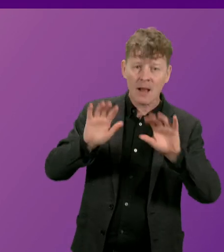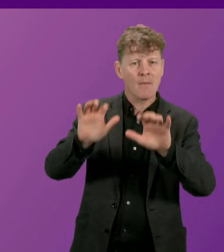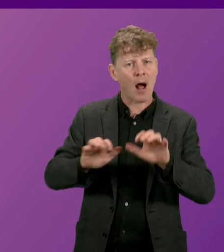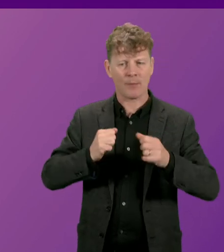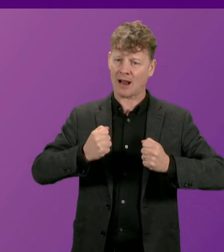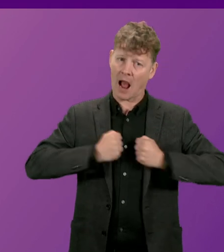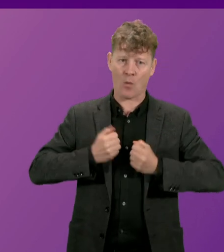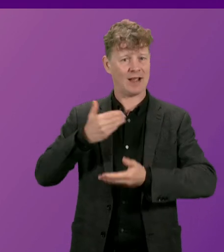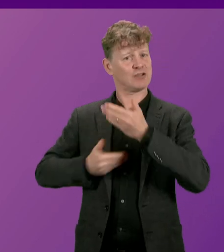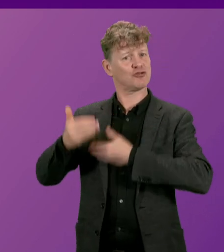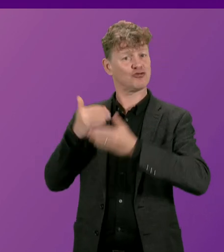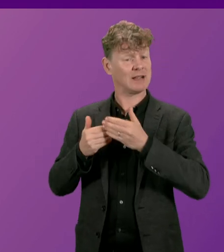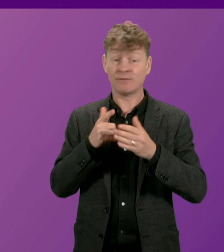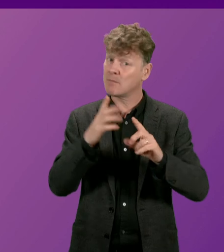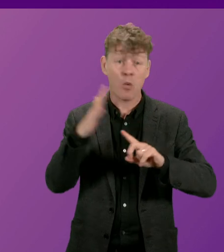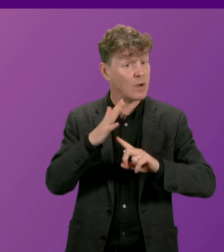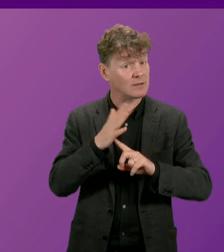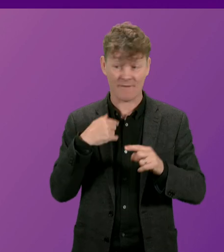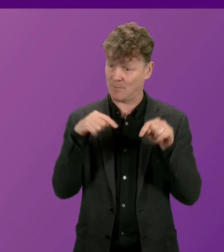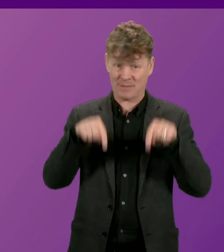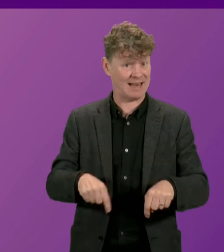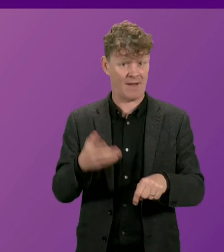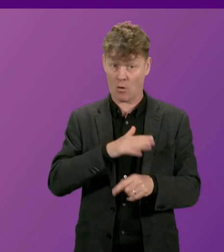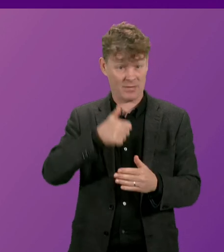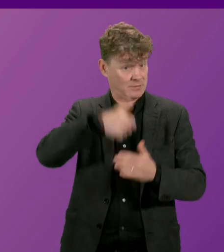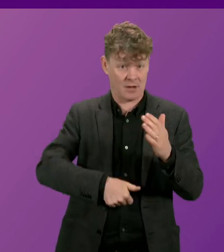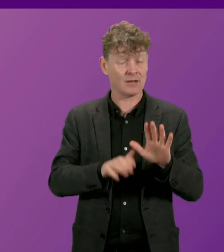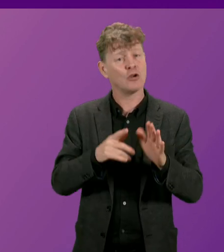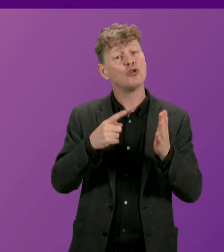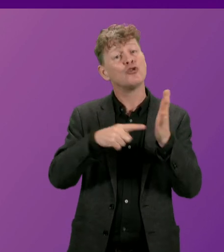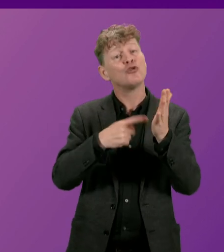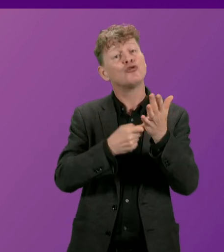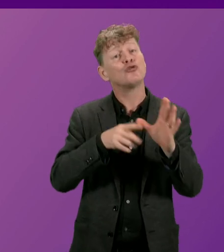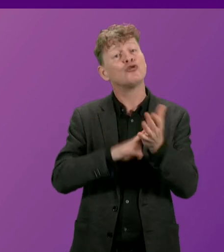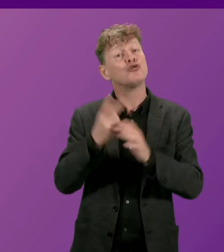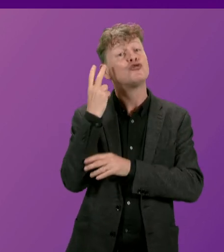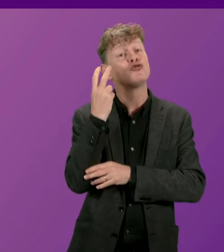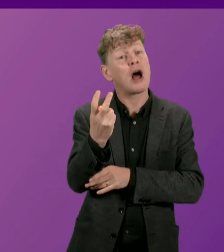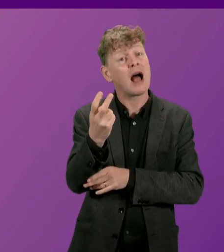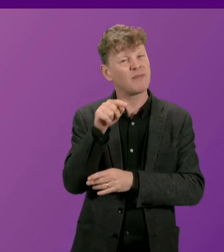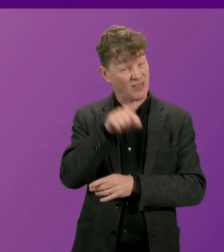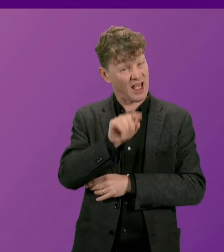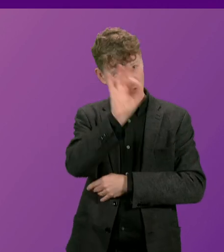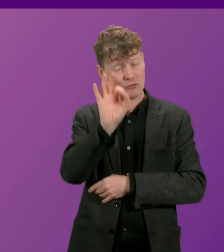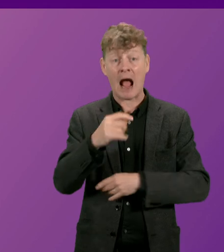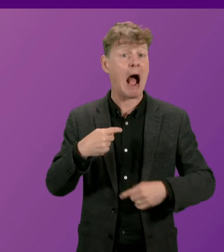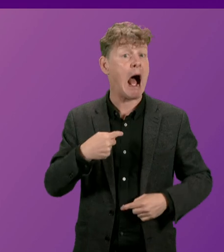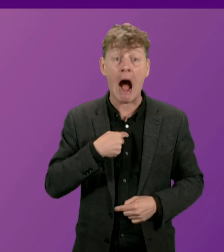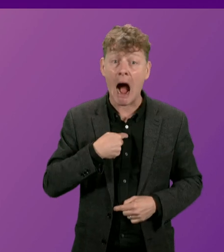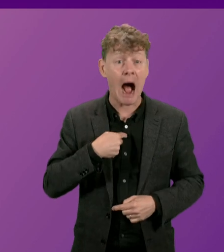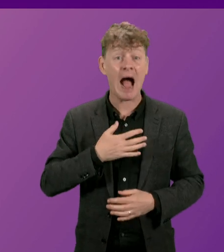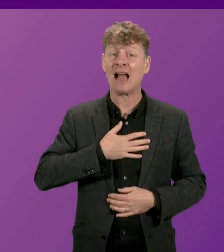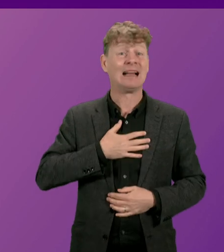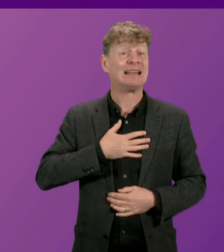of my duty since I've been here since the very beginning. And on the question of the trams, I did not want to spend a